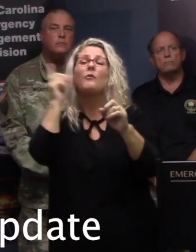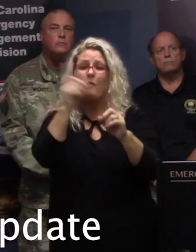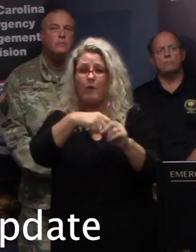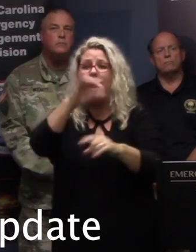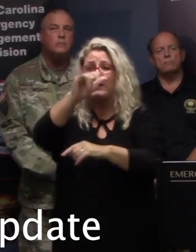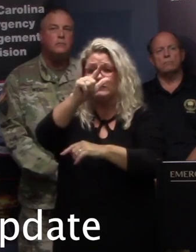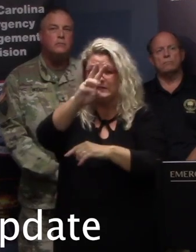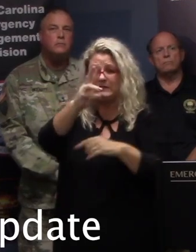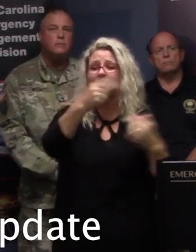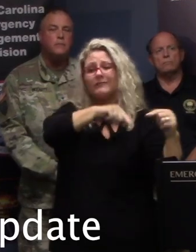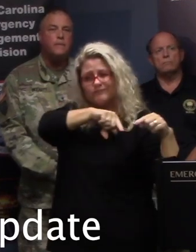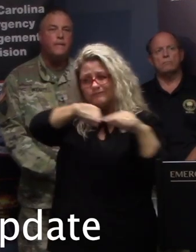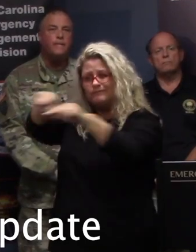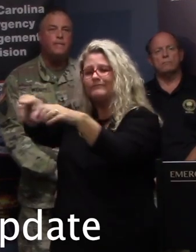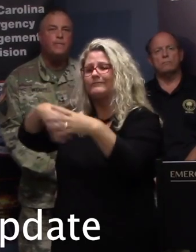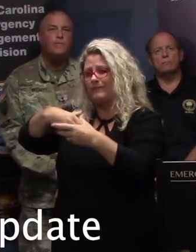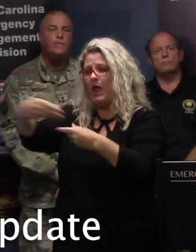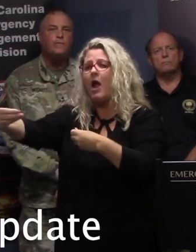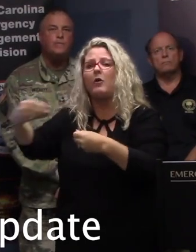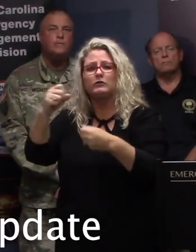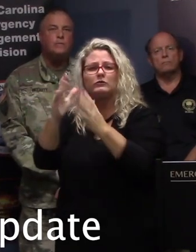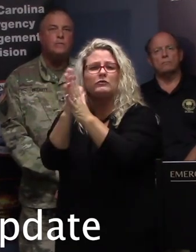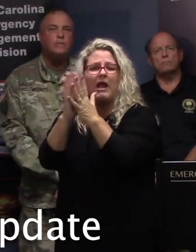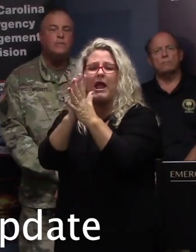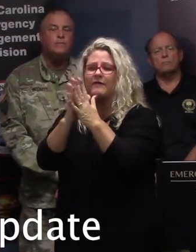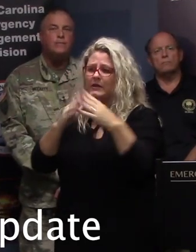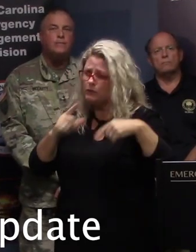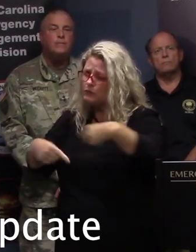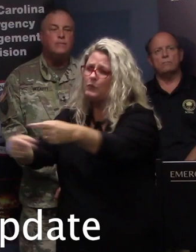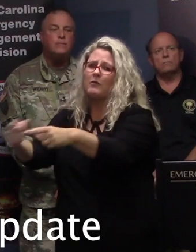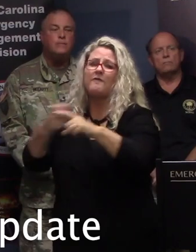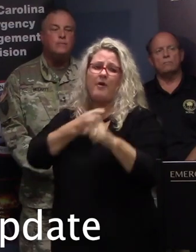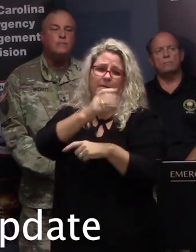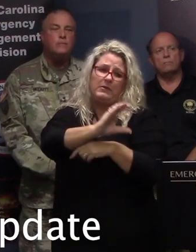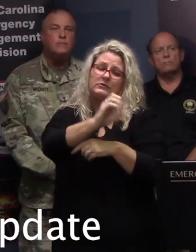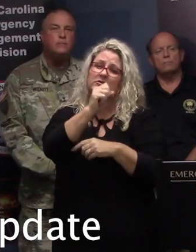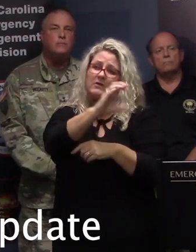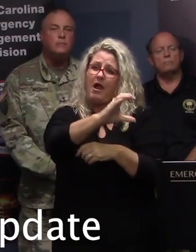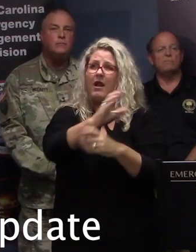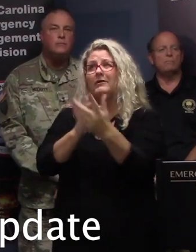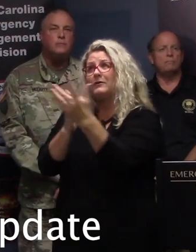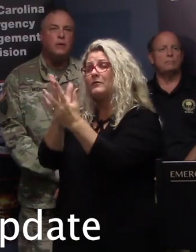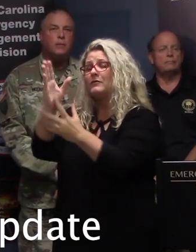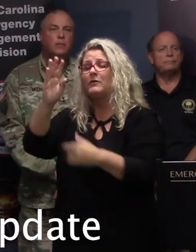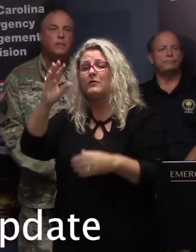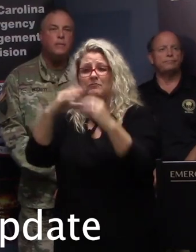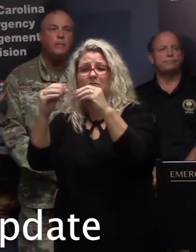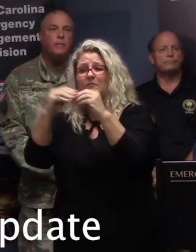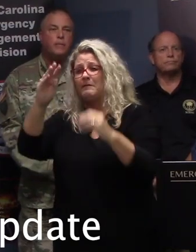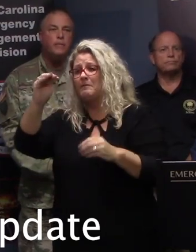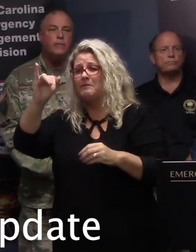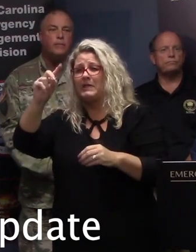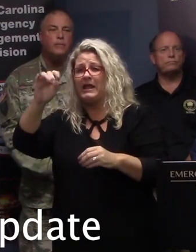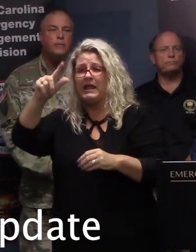to make sure that we are able to effectively move traffic from the Charleston region up through the Midlands of the state to